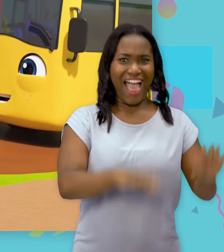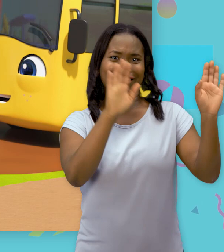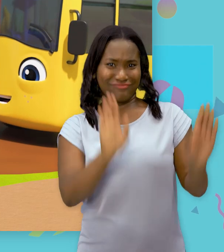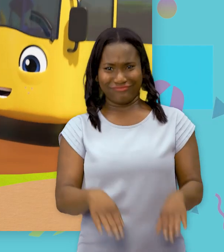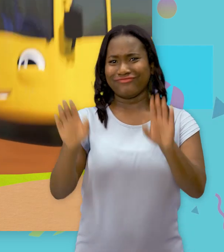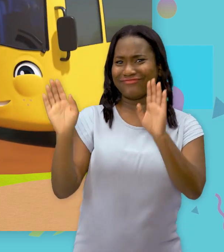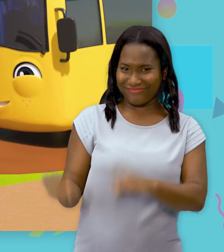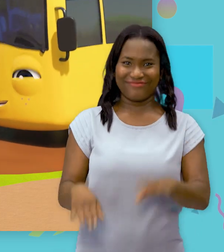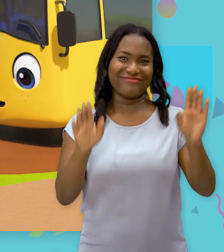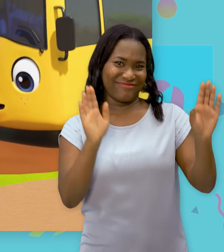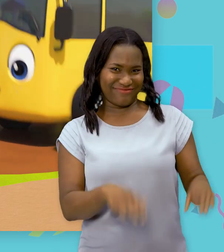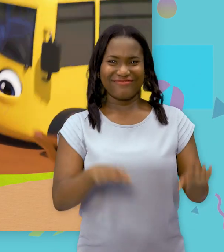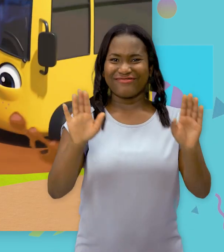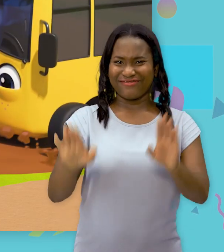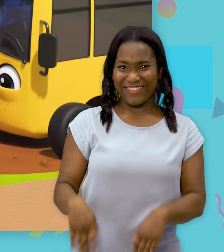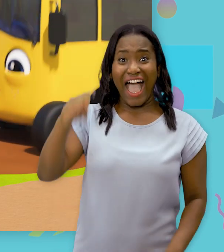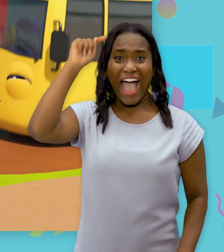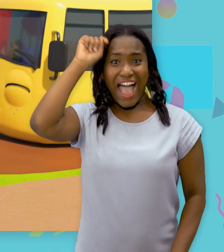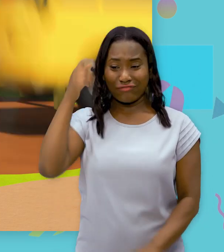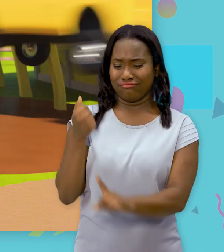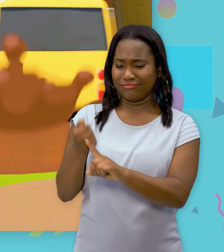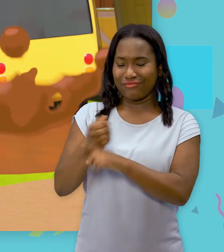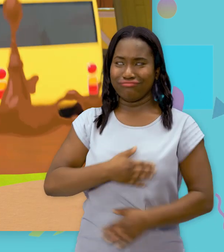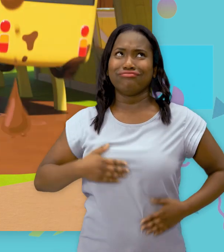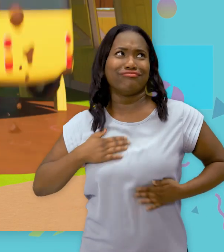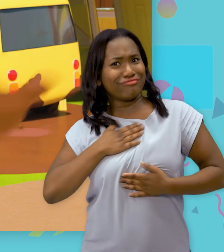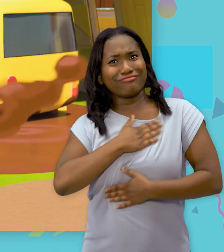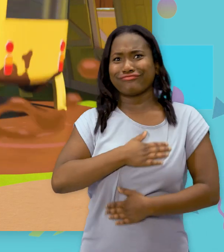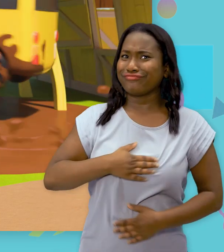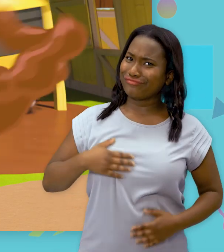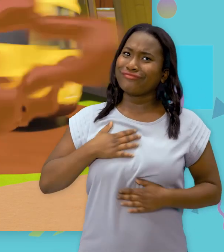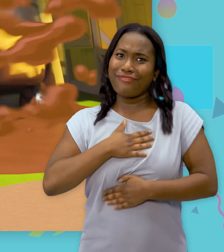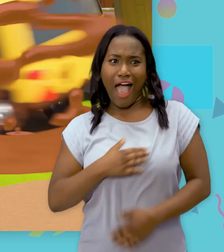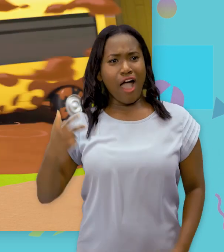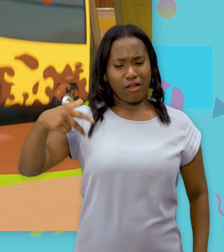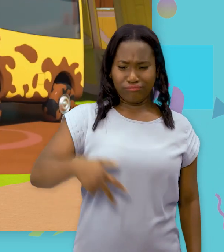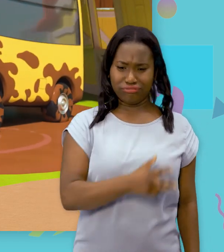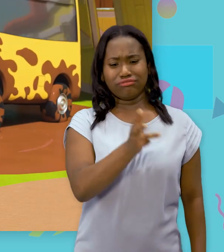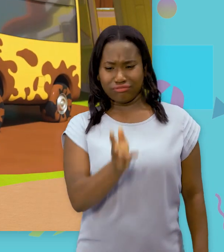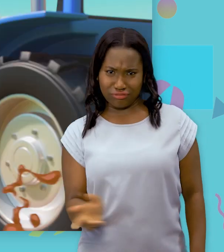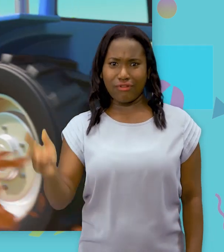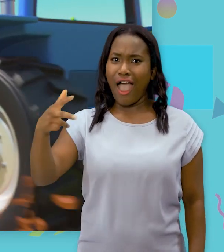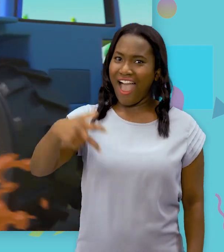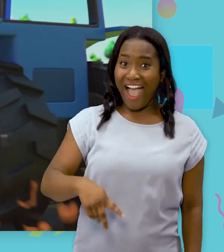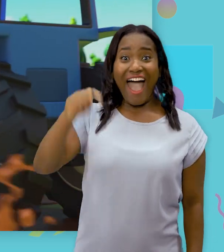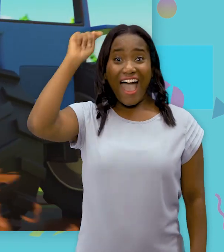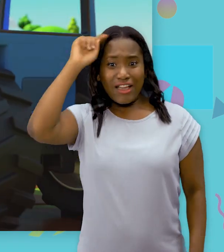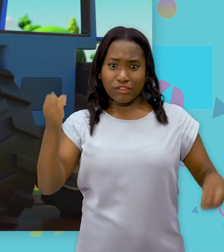goes, slish, splash He's having so much fun, rolling through all the mud Terry